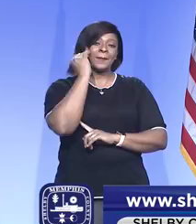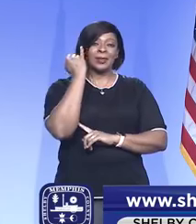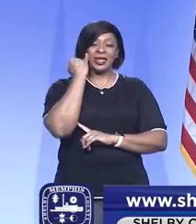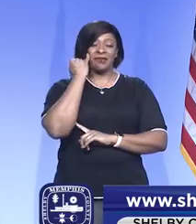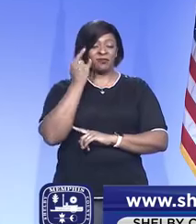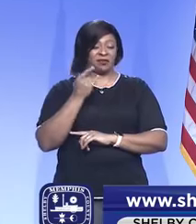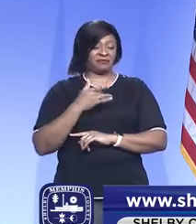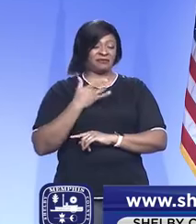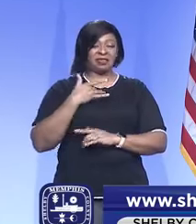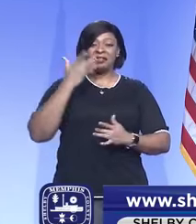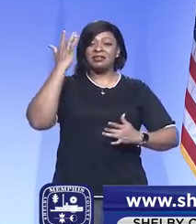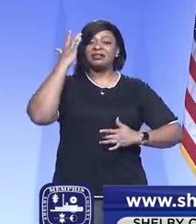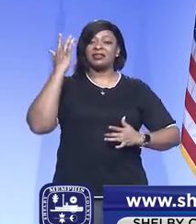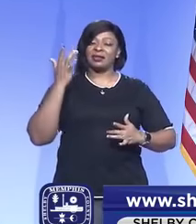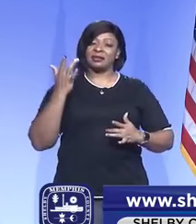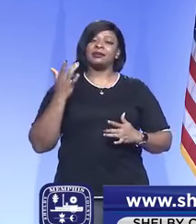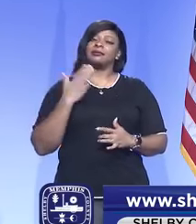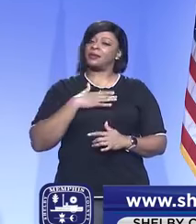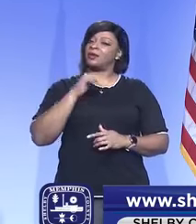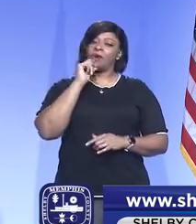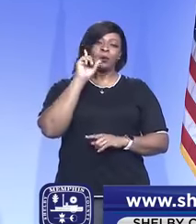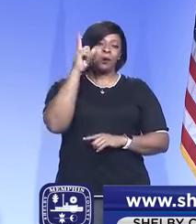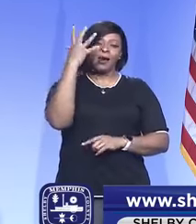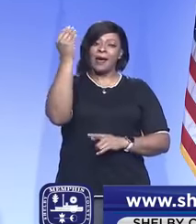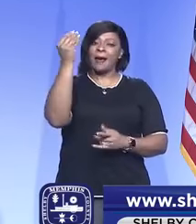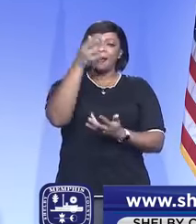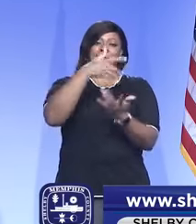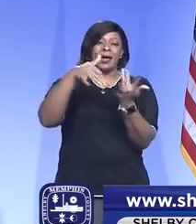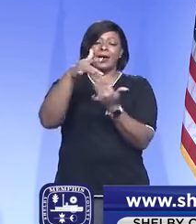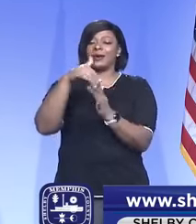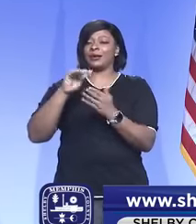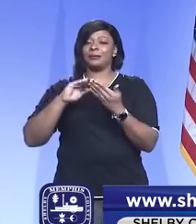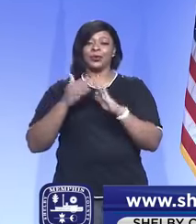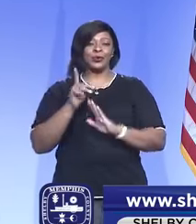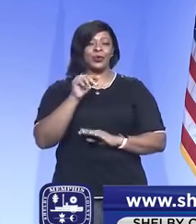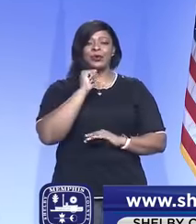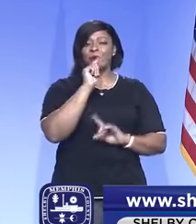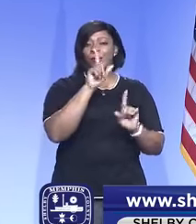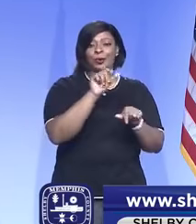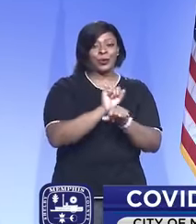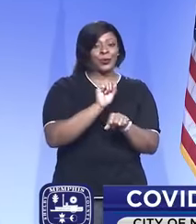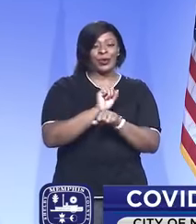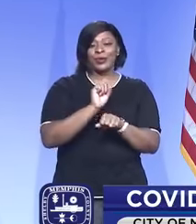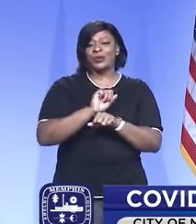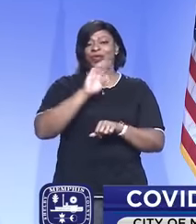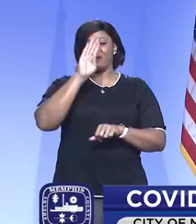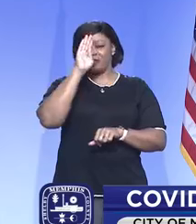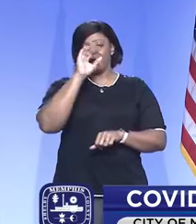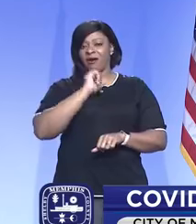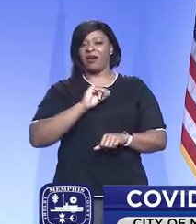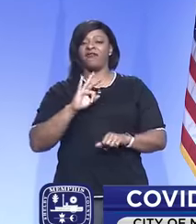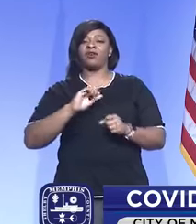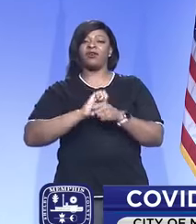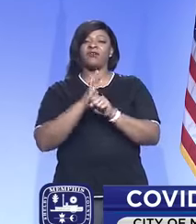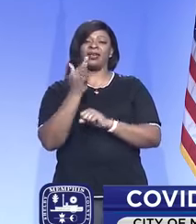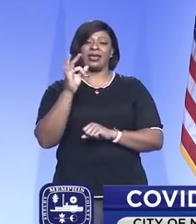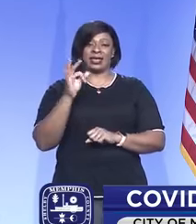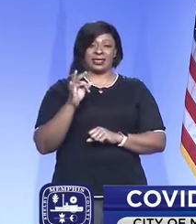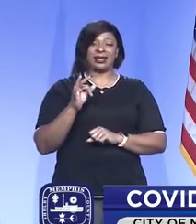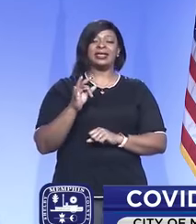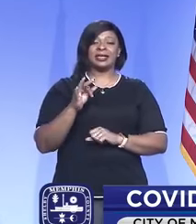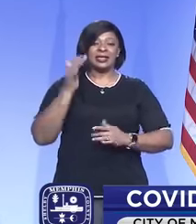we are sick, please do not go out and about in the community. Please do not go to work with signs and symptoms of COVID-19 disease.